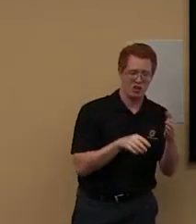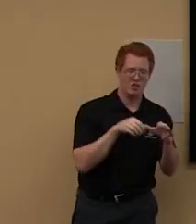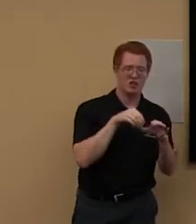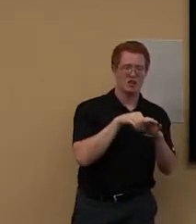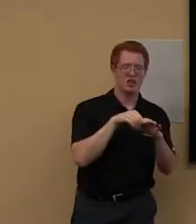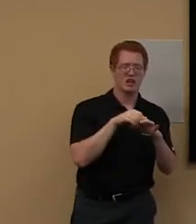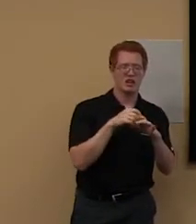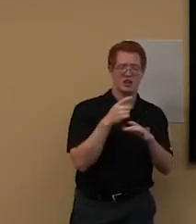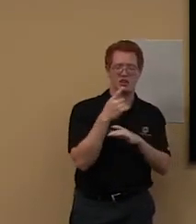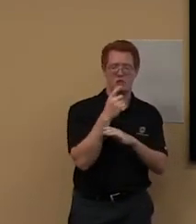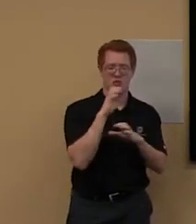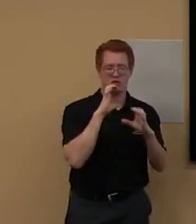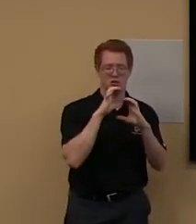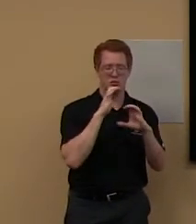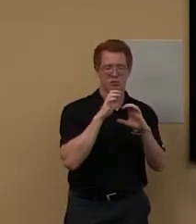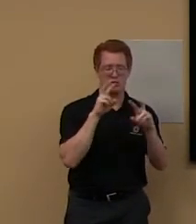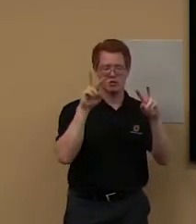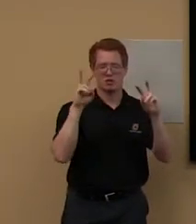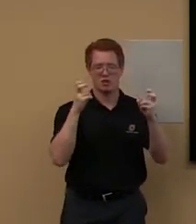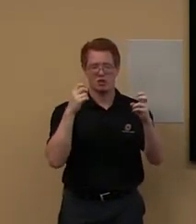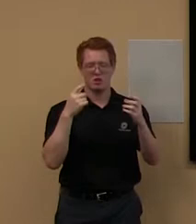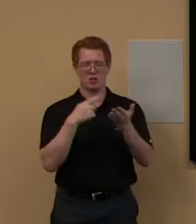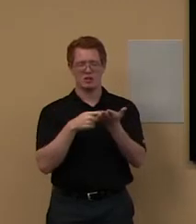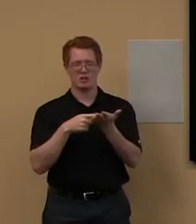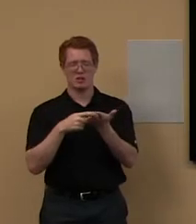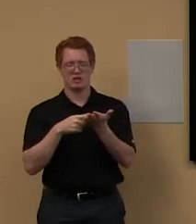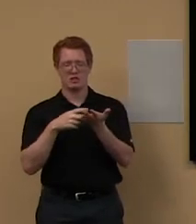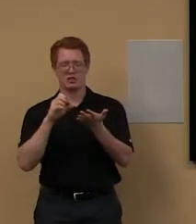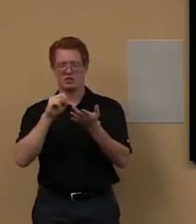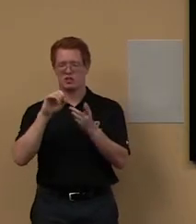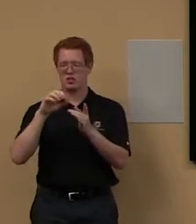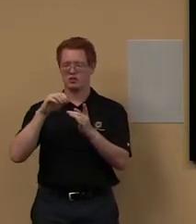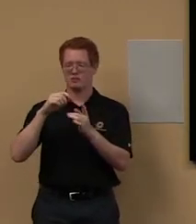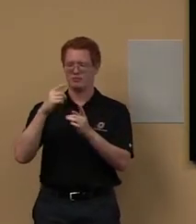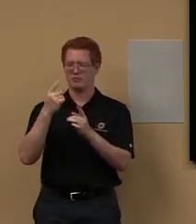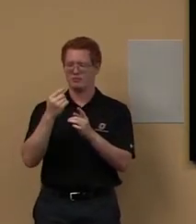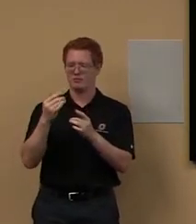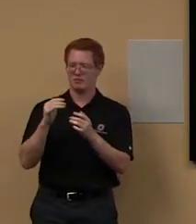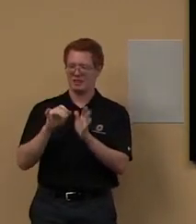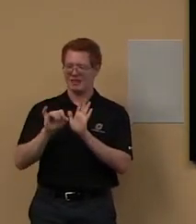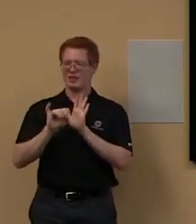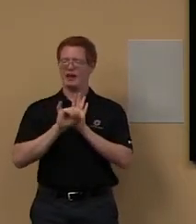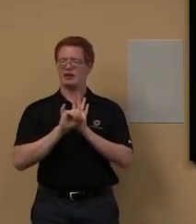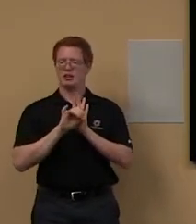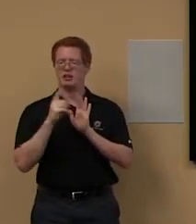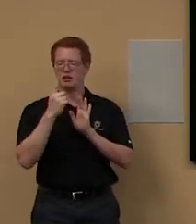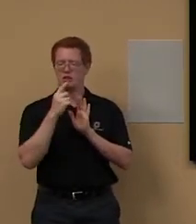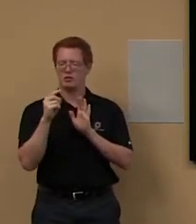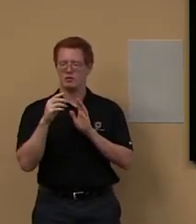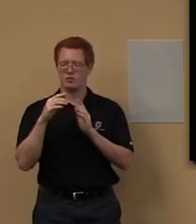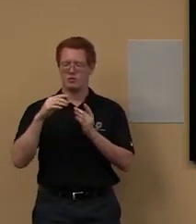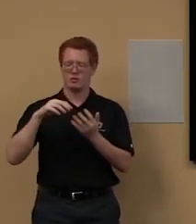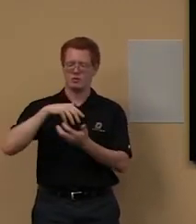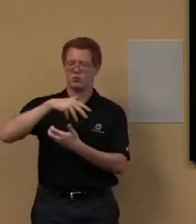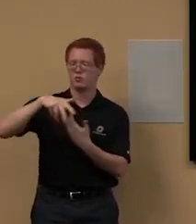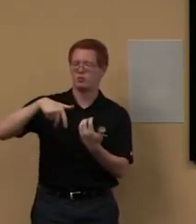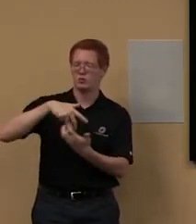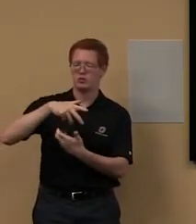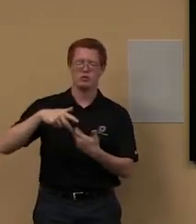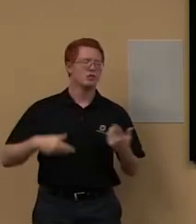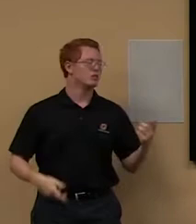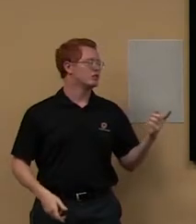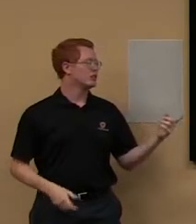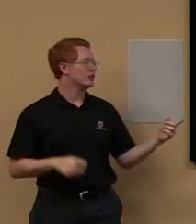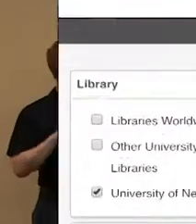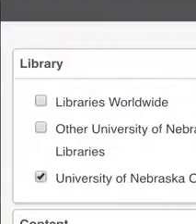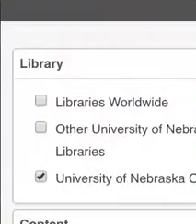communication topics that we're talking about this week is identity. that's the first thing. Fantastic. Fantastic. So we can say Ting Toomey and then we can put,